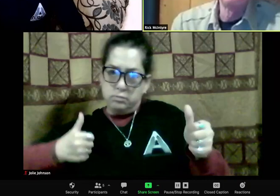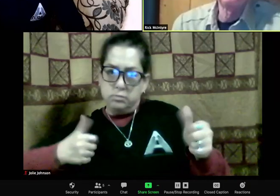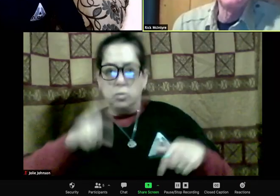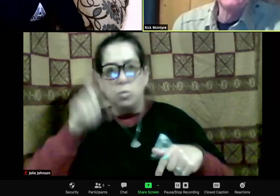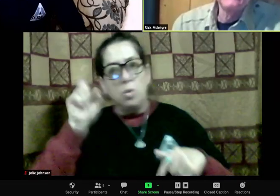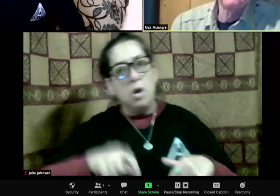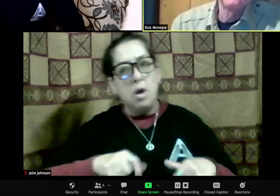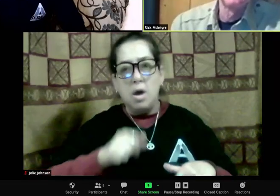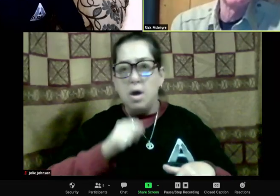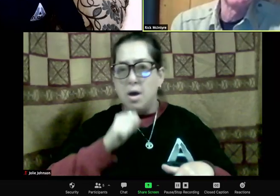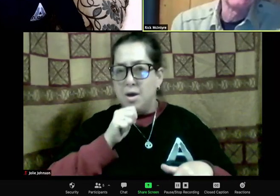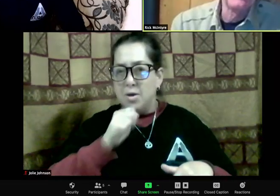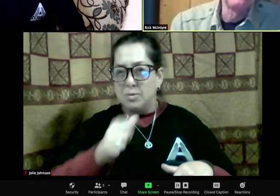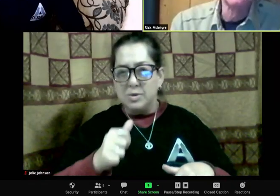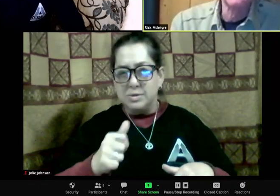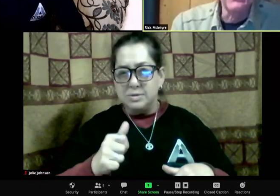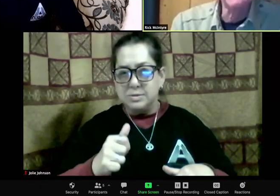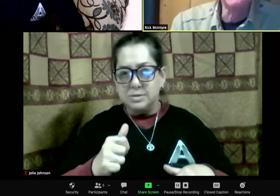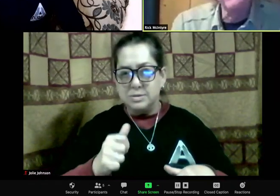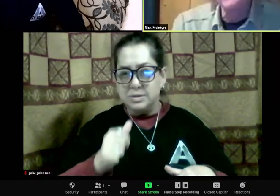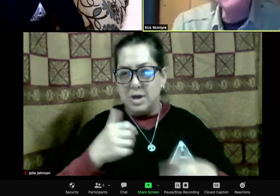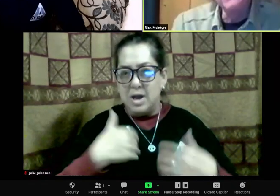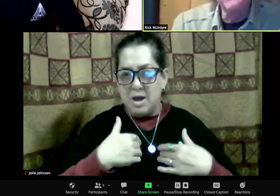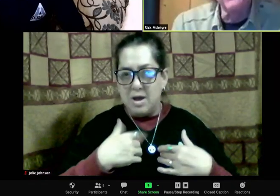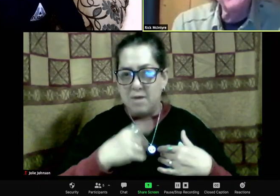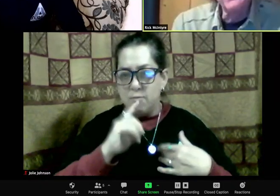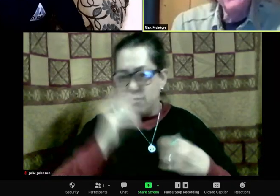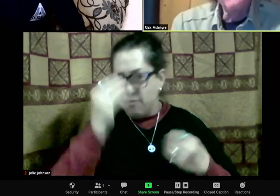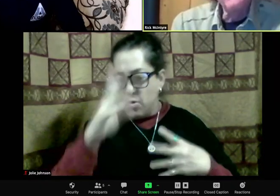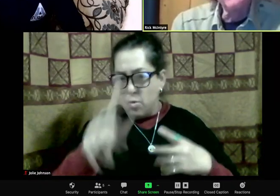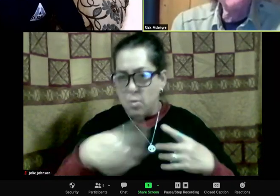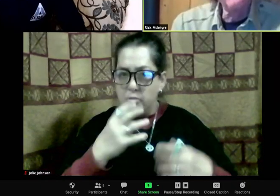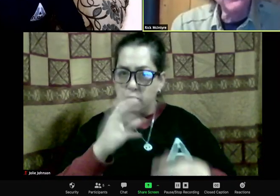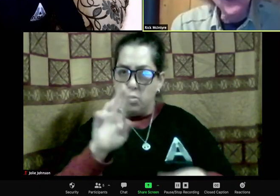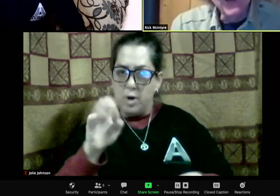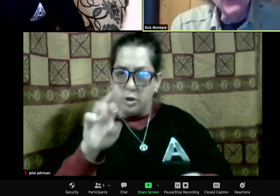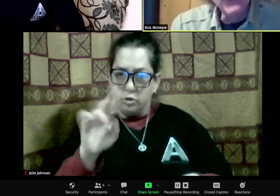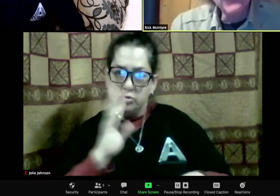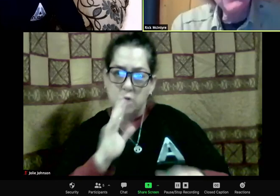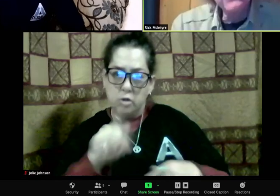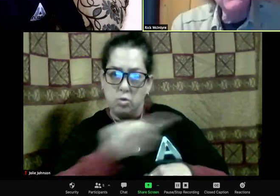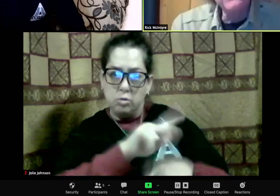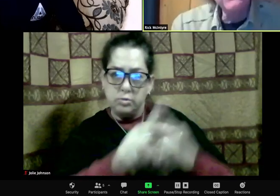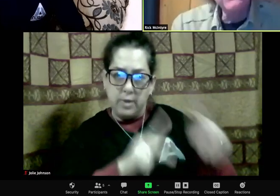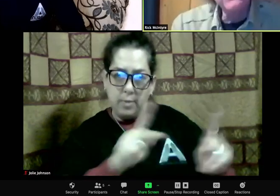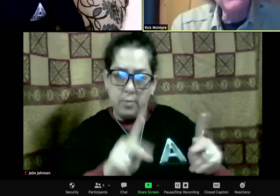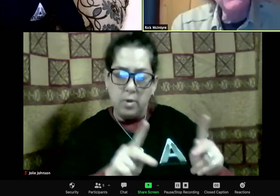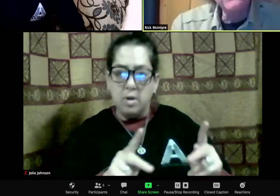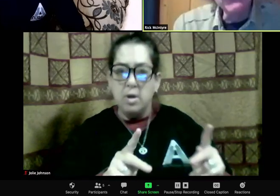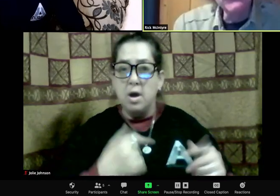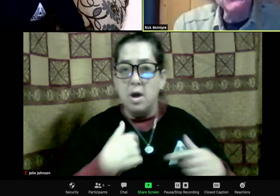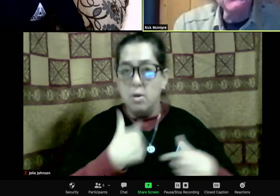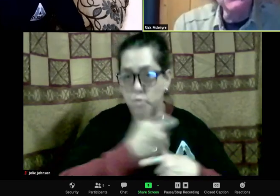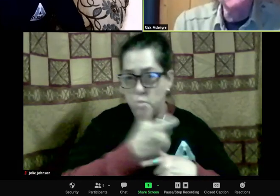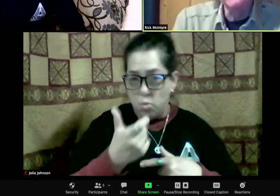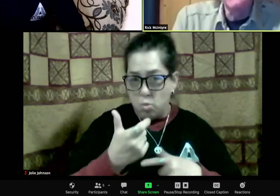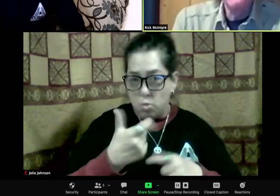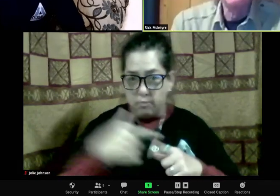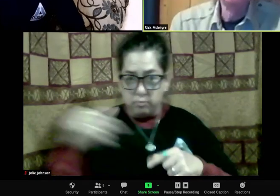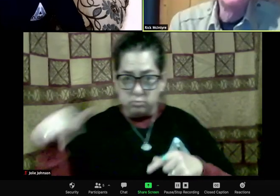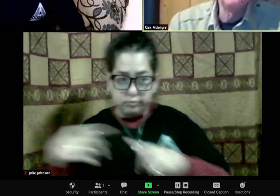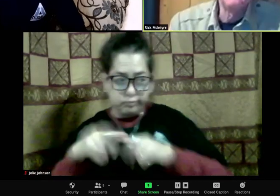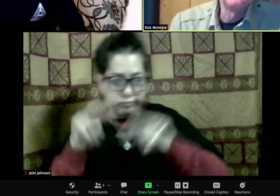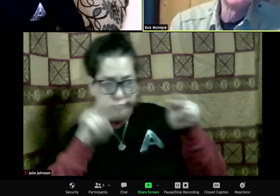from it. But if you saw that the wolves stopped feeding, they seemed nervous, they started to move away, they seemed uncomfortable,